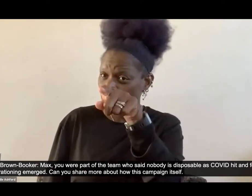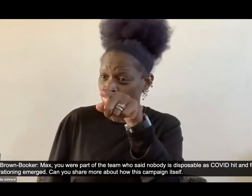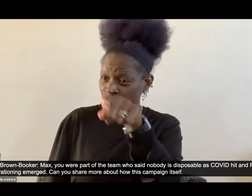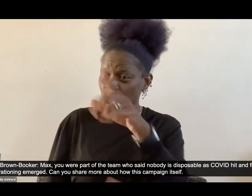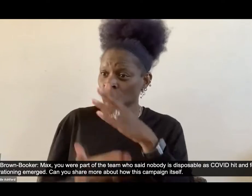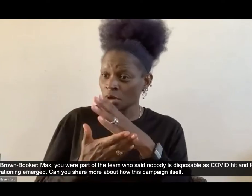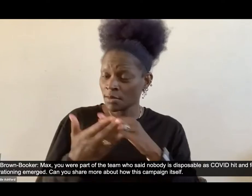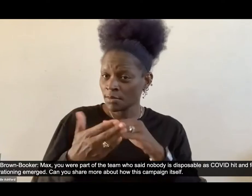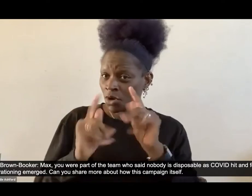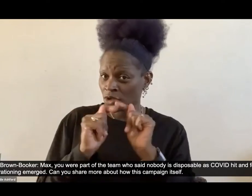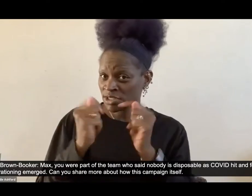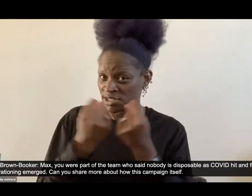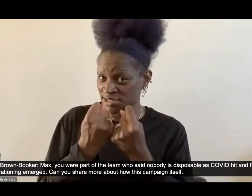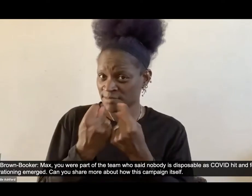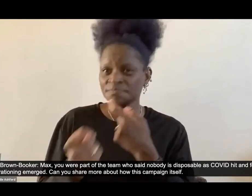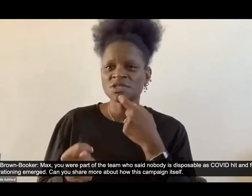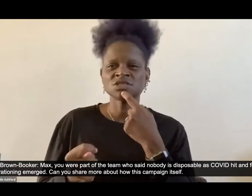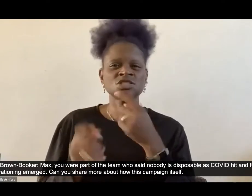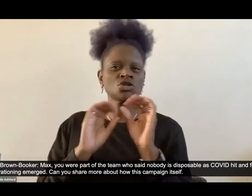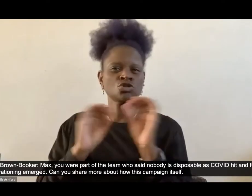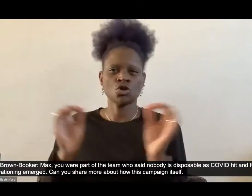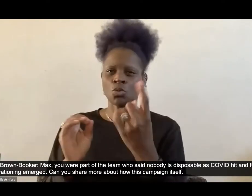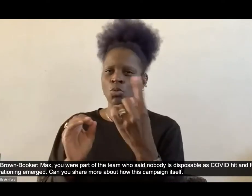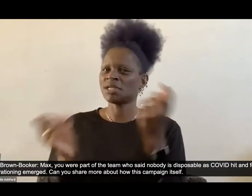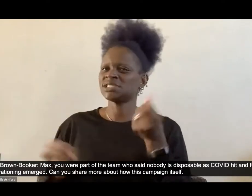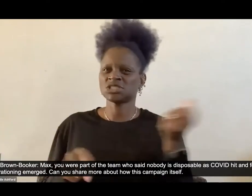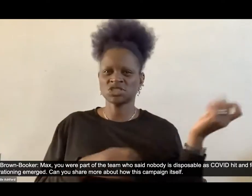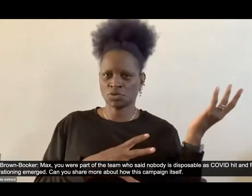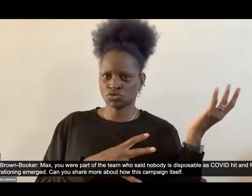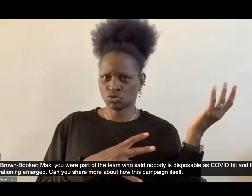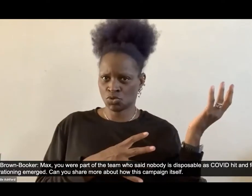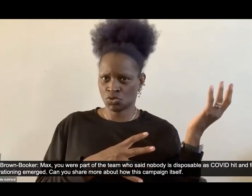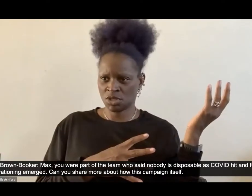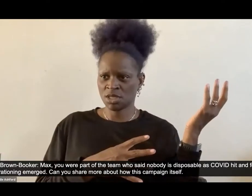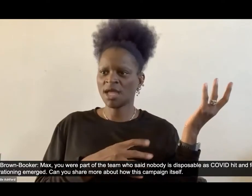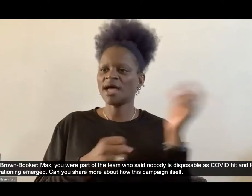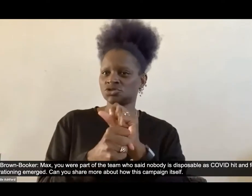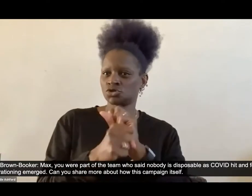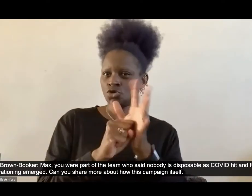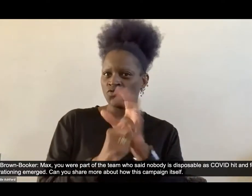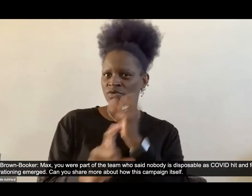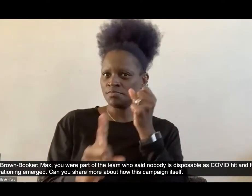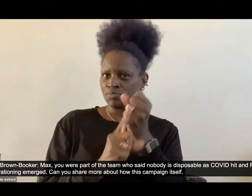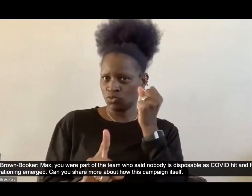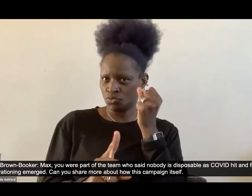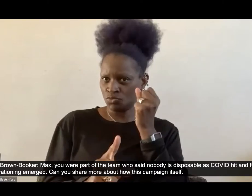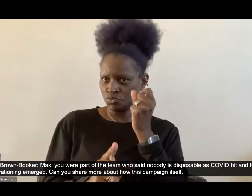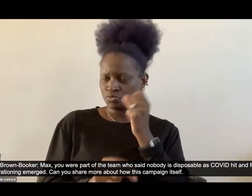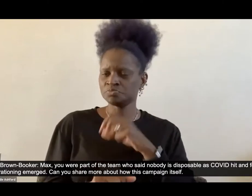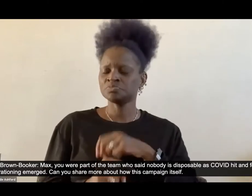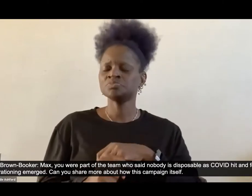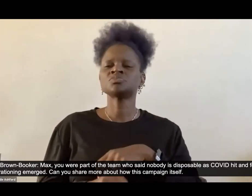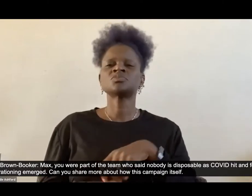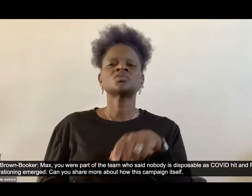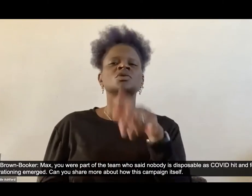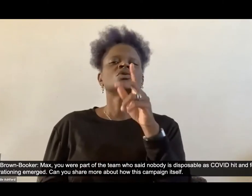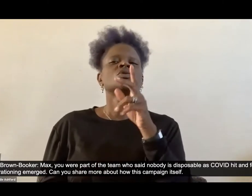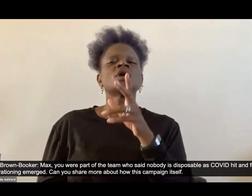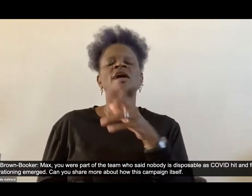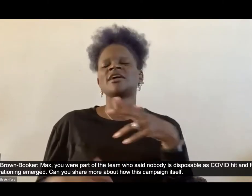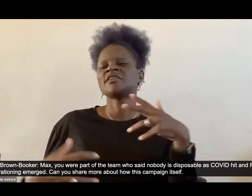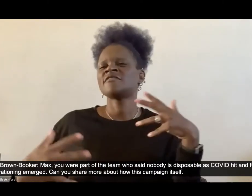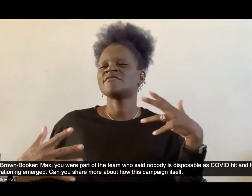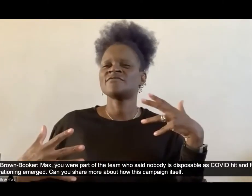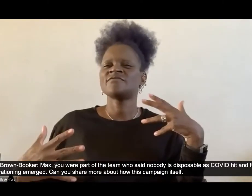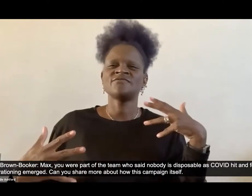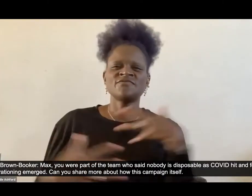said nobody is disposable as COVID hit and and fears of care rationing emerged